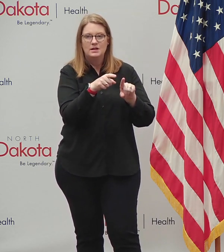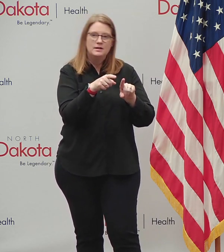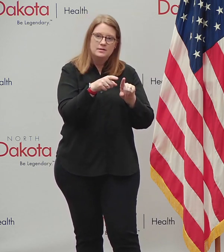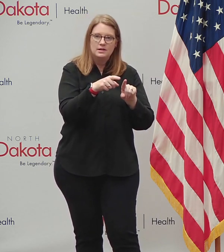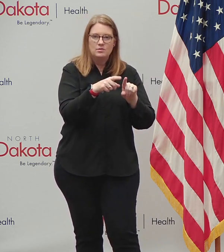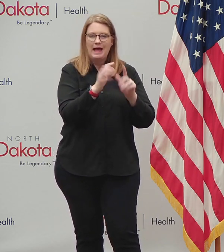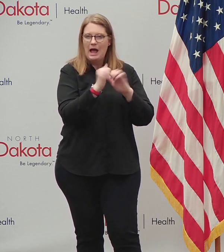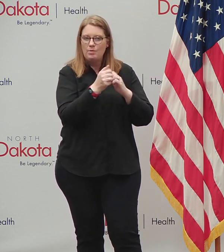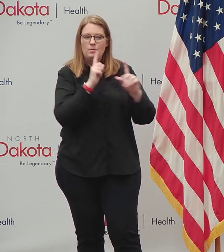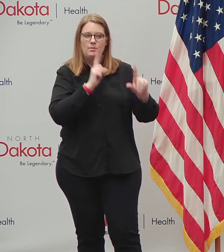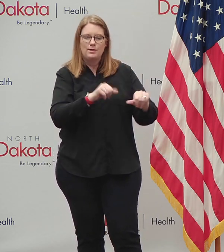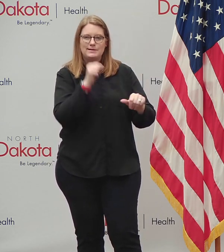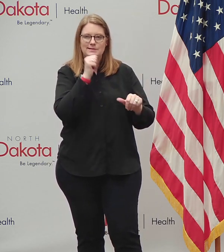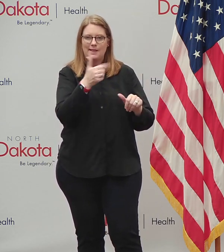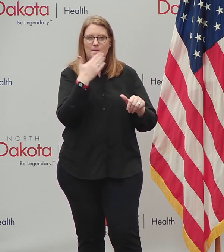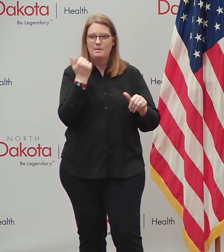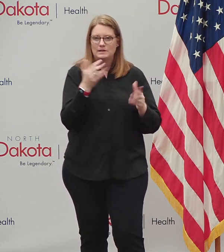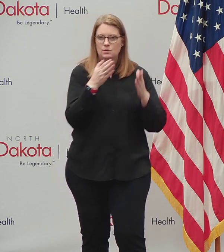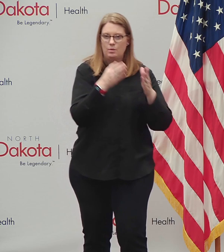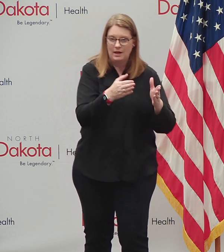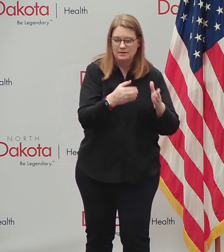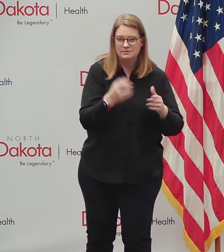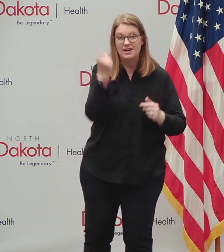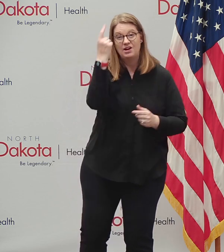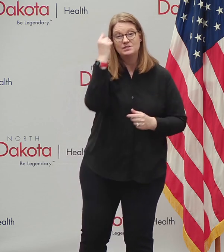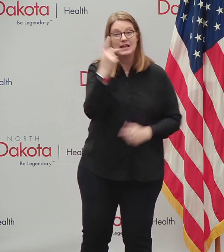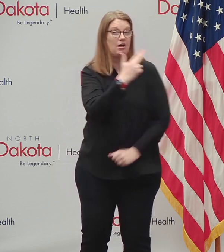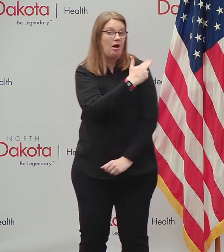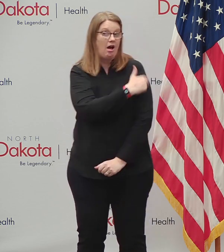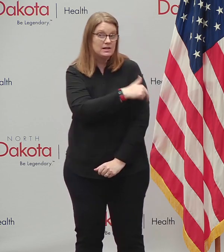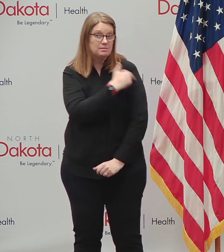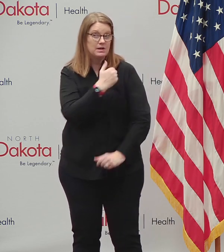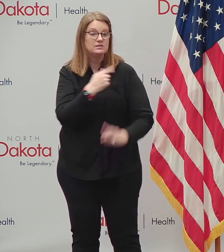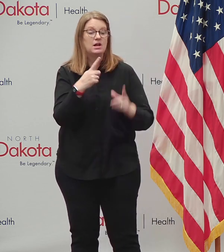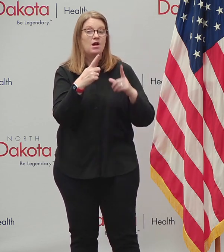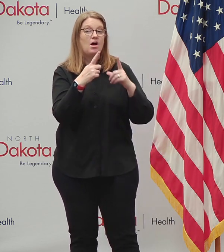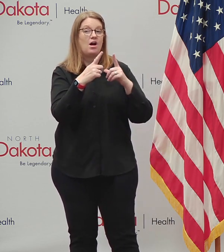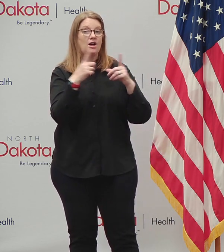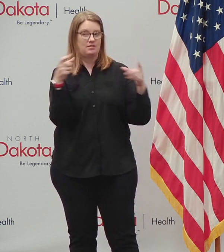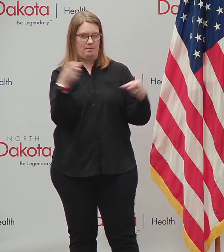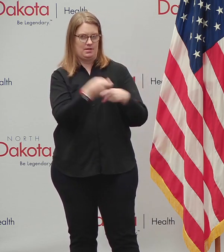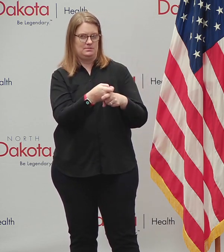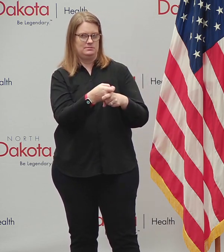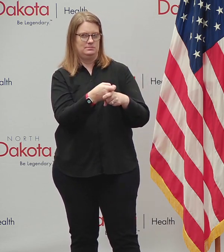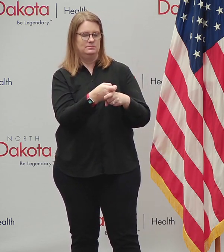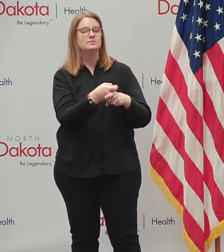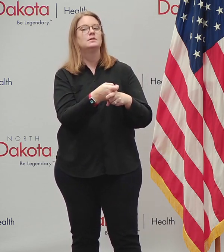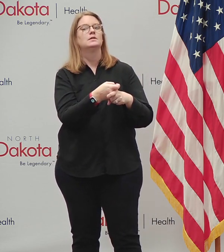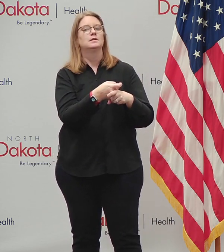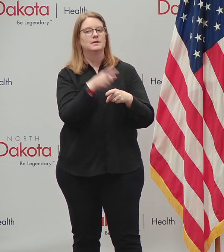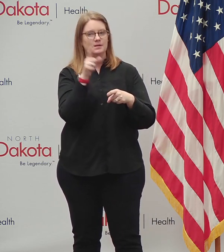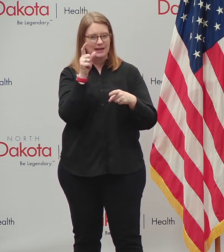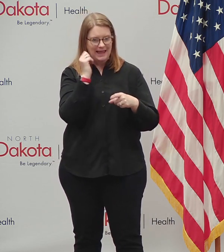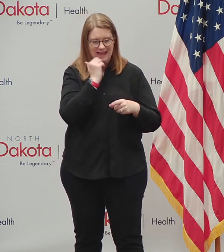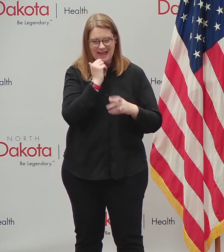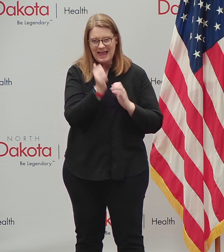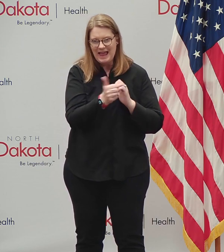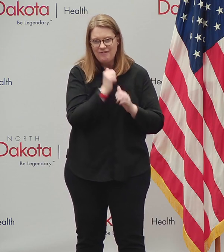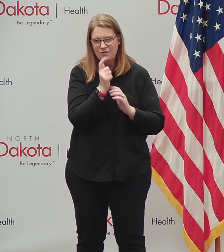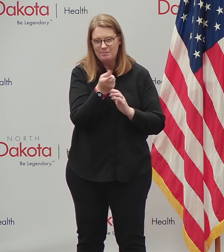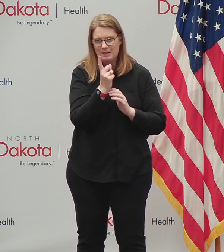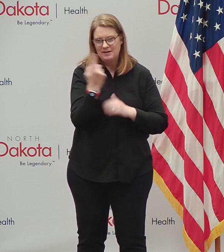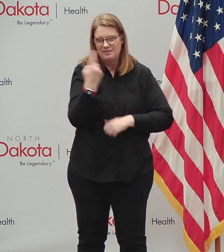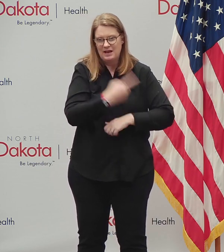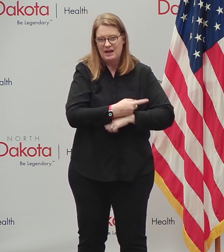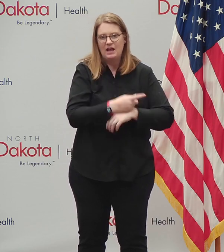measure. Hospitals are complex organizations that must be nimble, flexible, and organic every minute of the